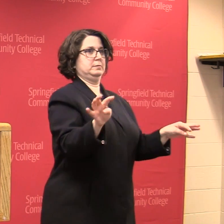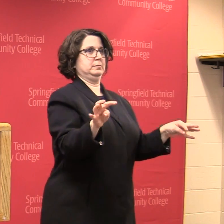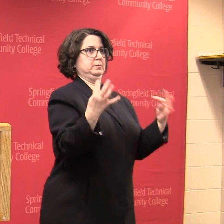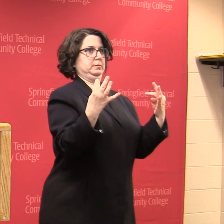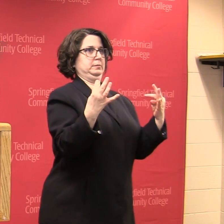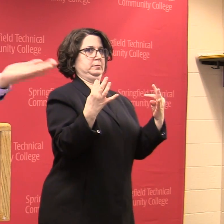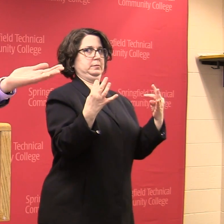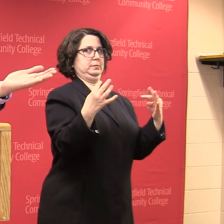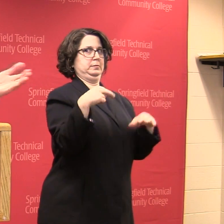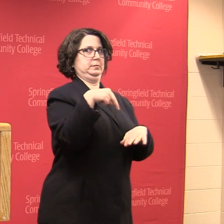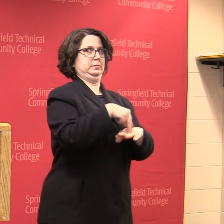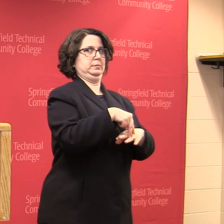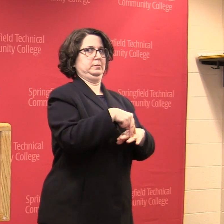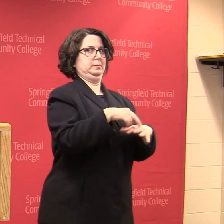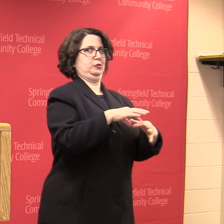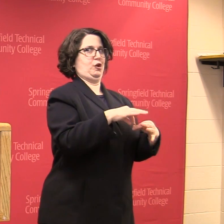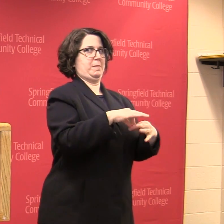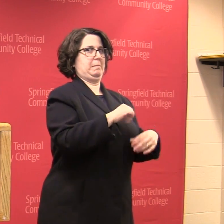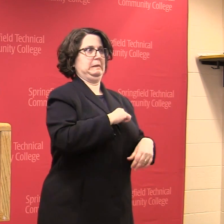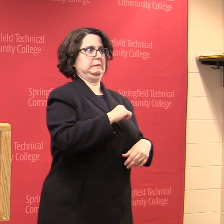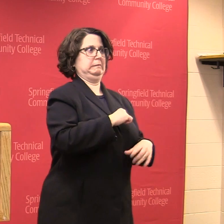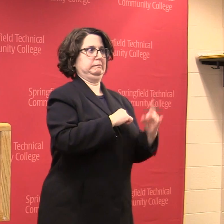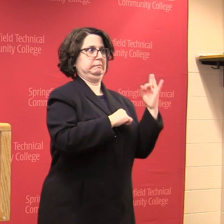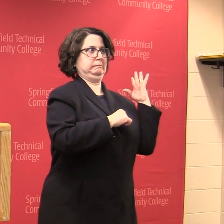to do in her life, here she comes to do it.